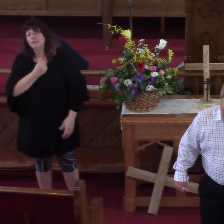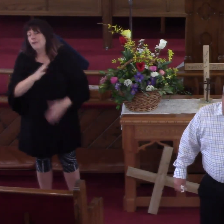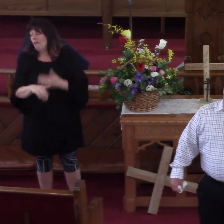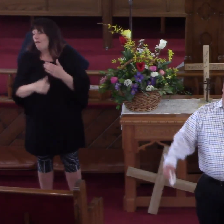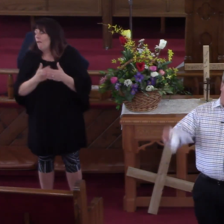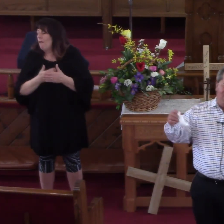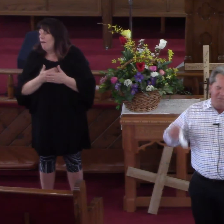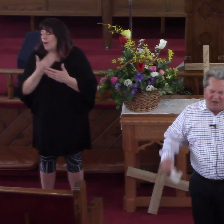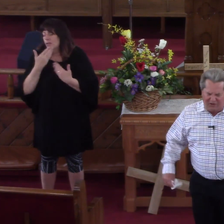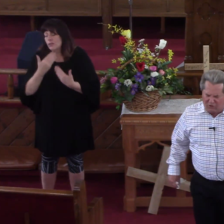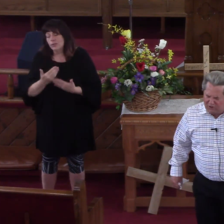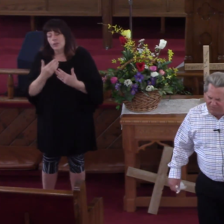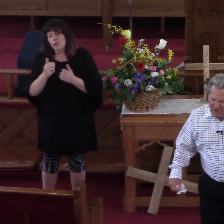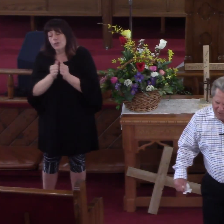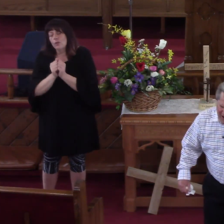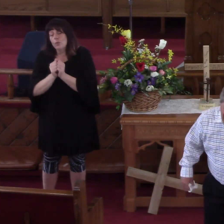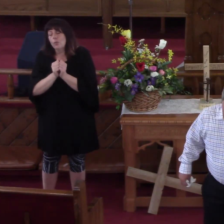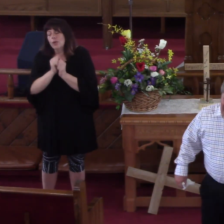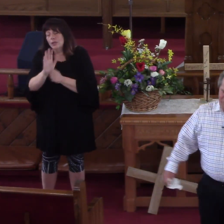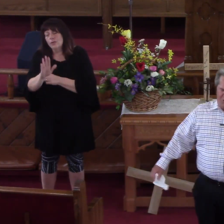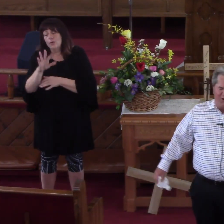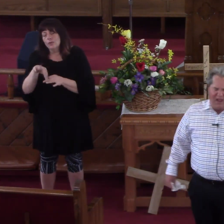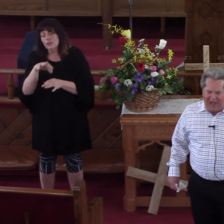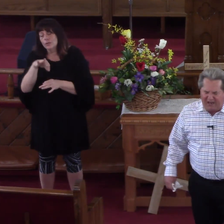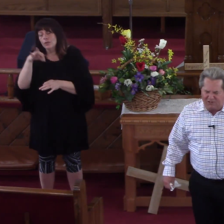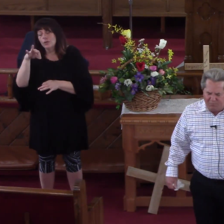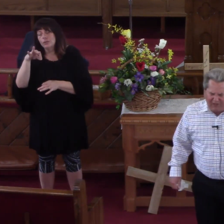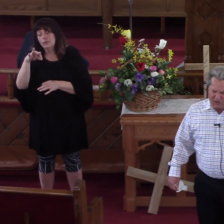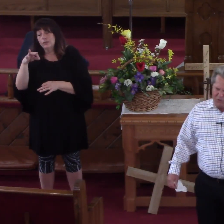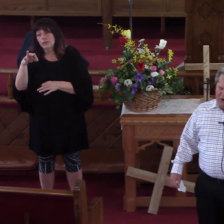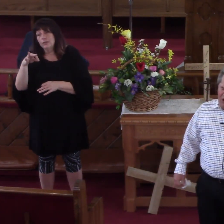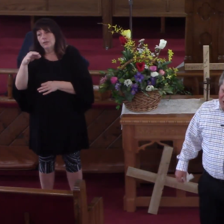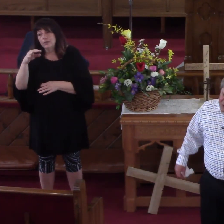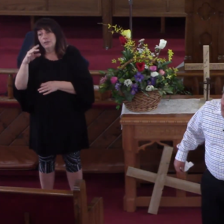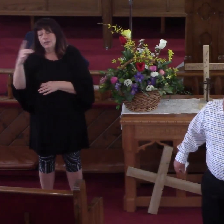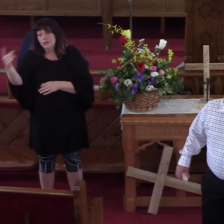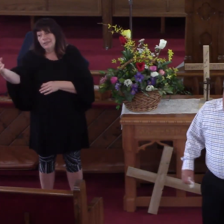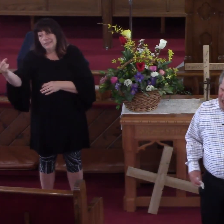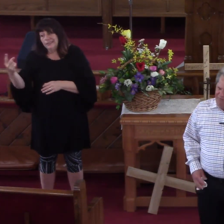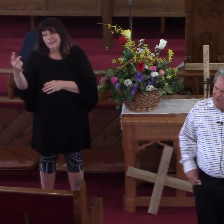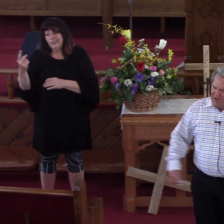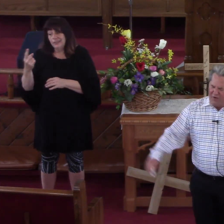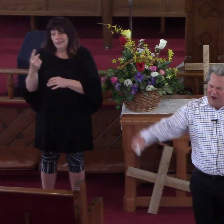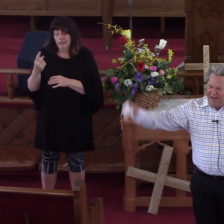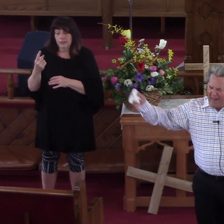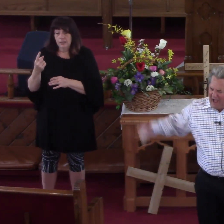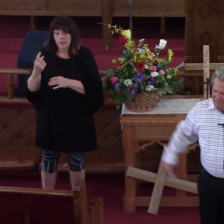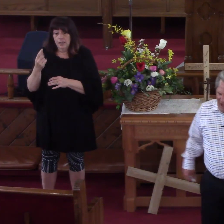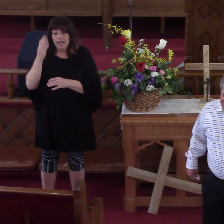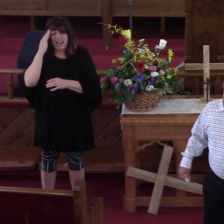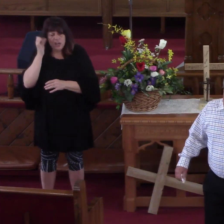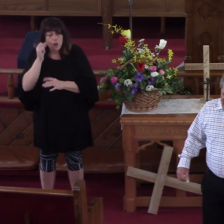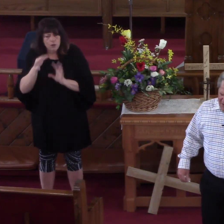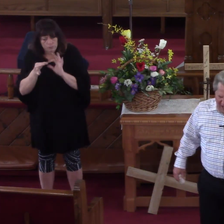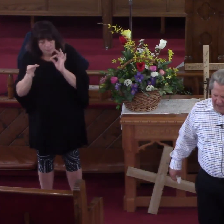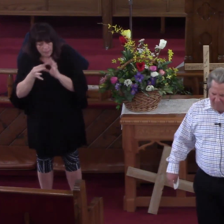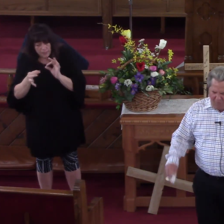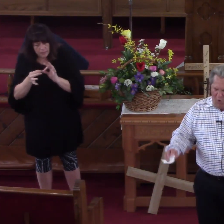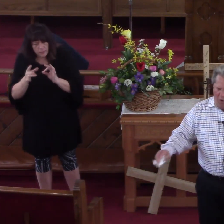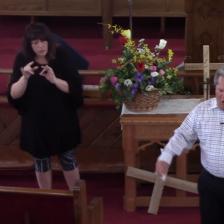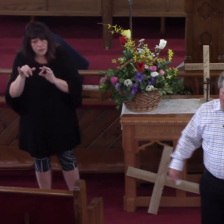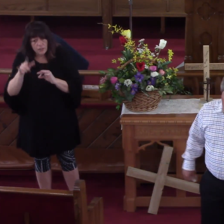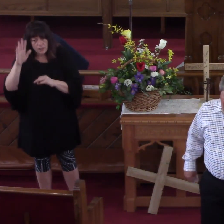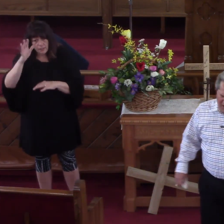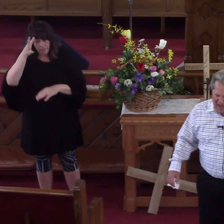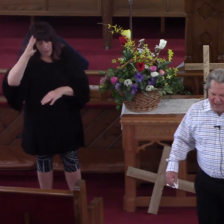soul. He came to his father. I'm sure he had his message rehearsed. And now, father, I've sinned and